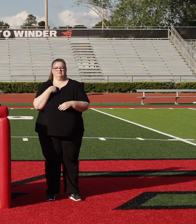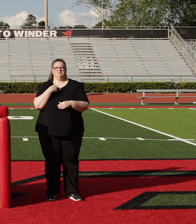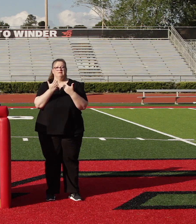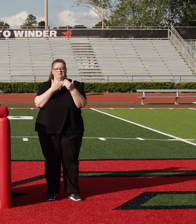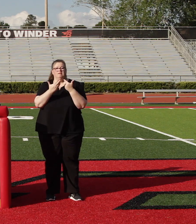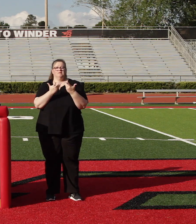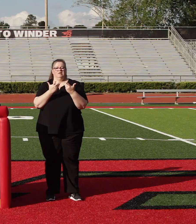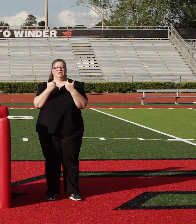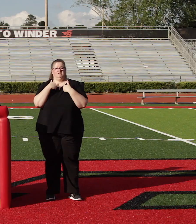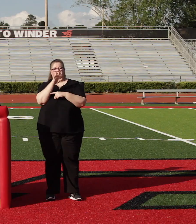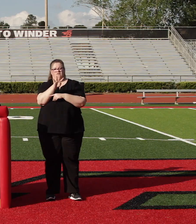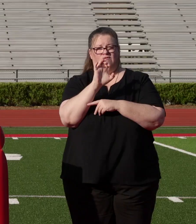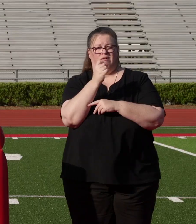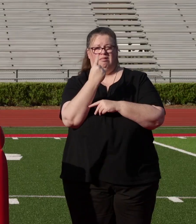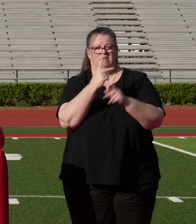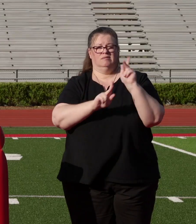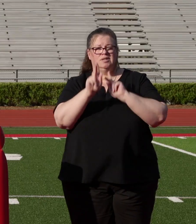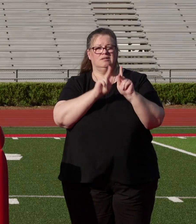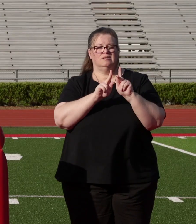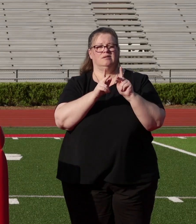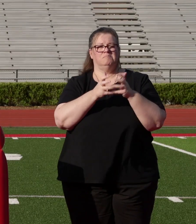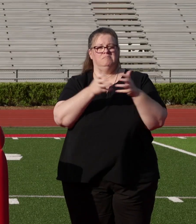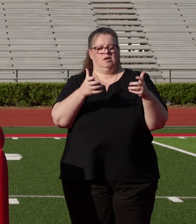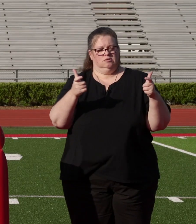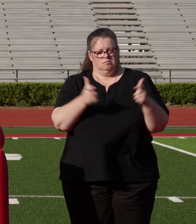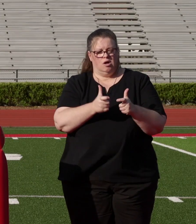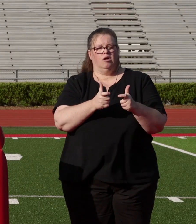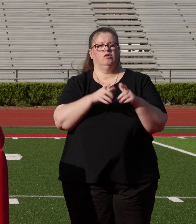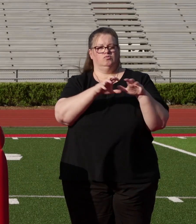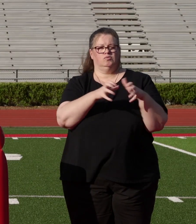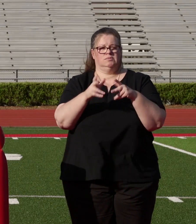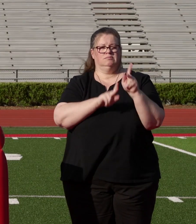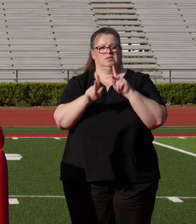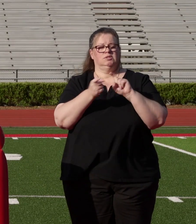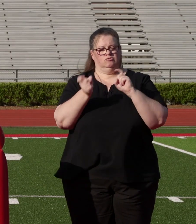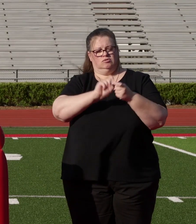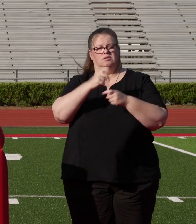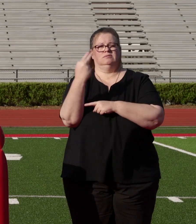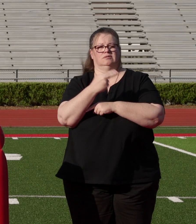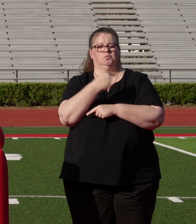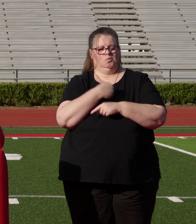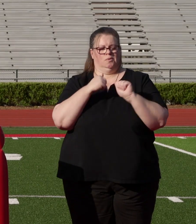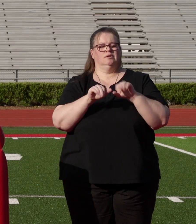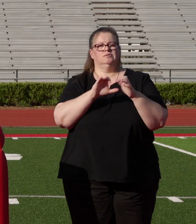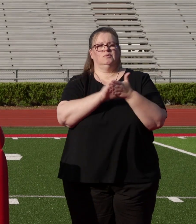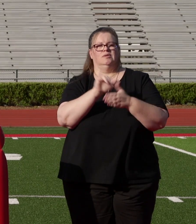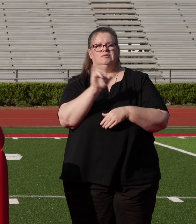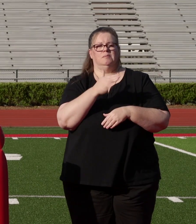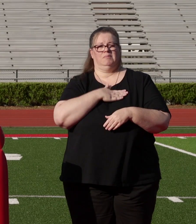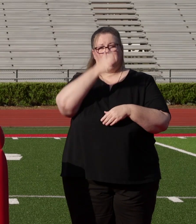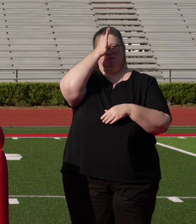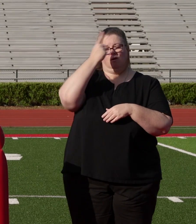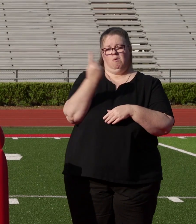Even though there are only 411 of us, much smaller groups of people have changed the course of history. And I believe we can do that too. My dad has always